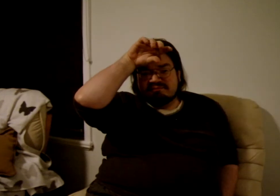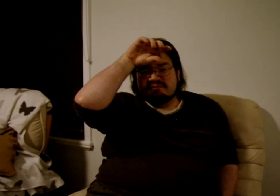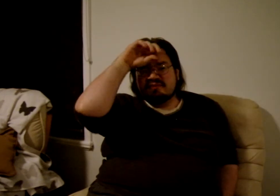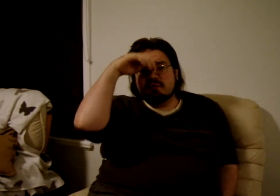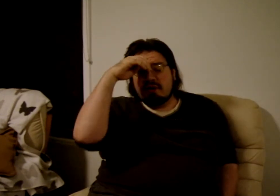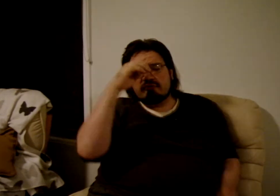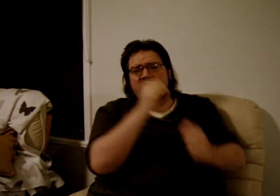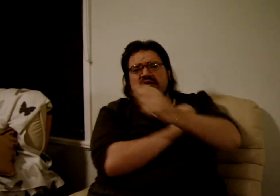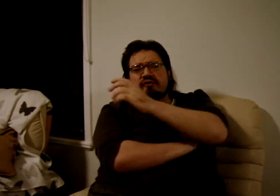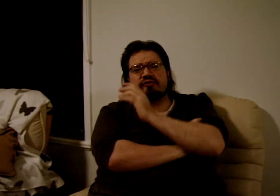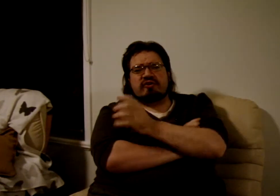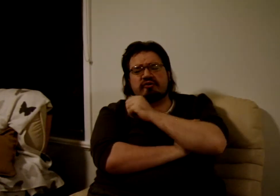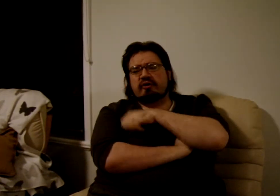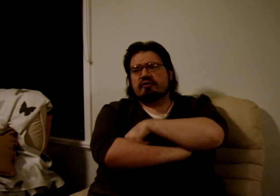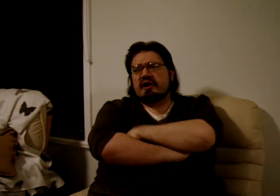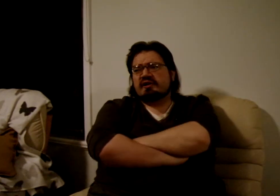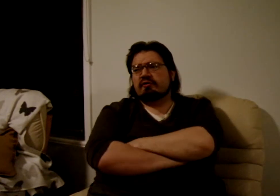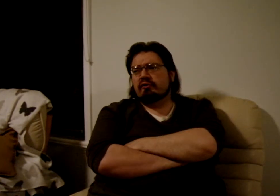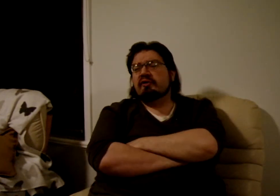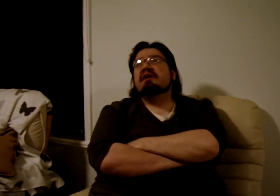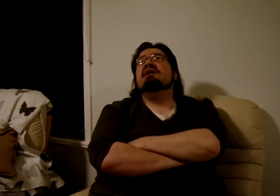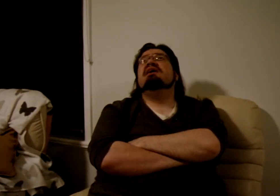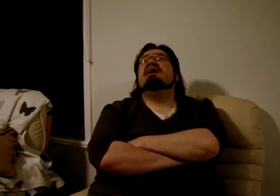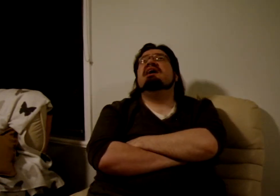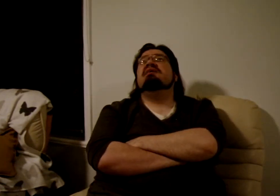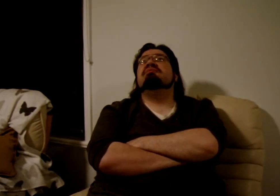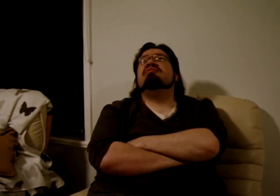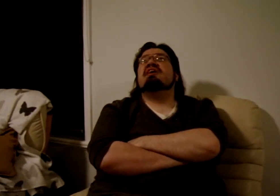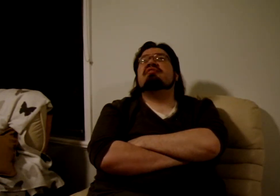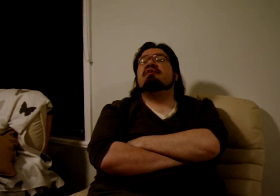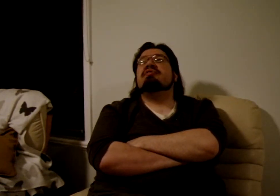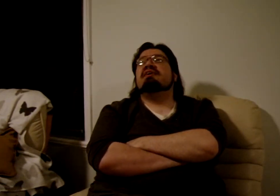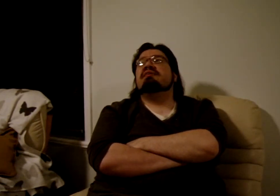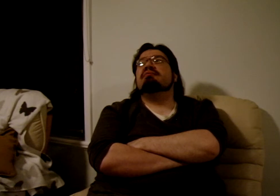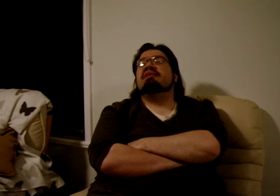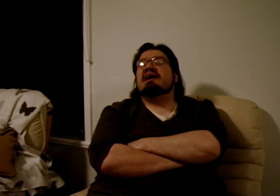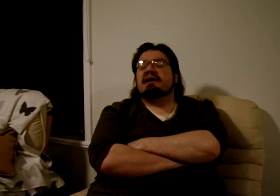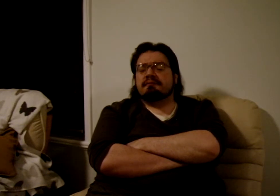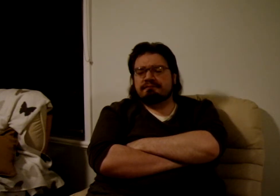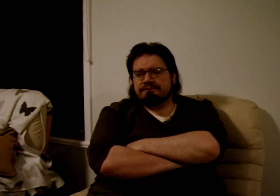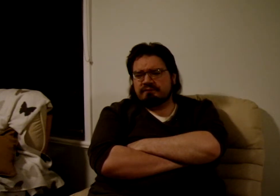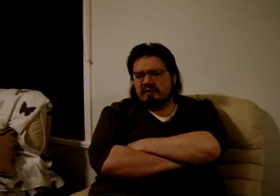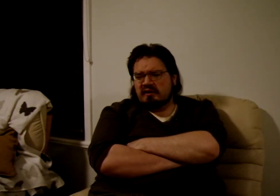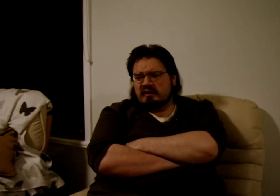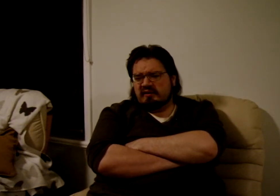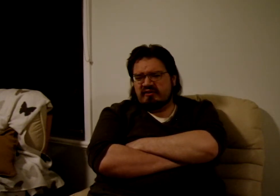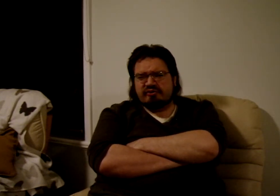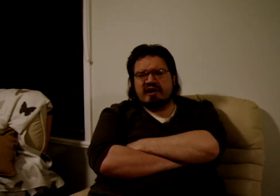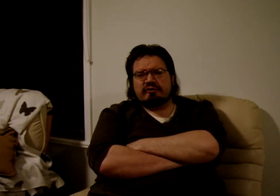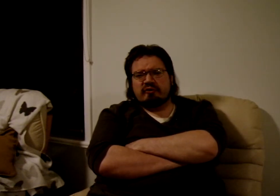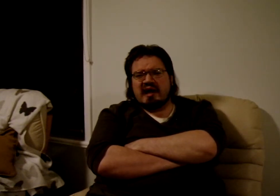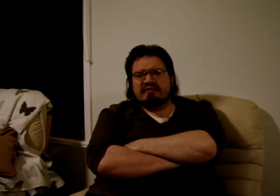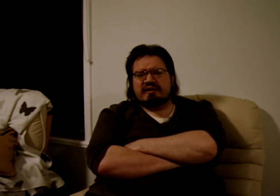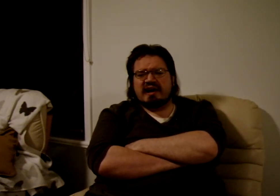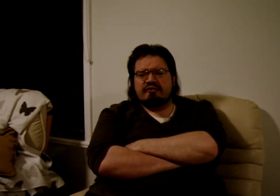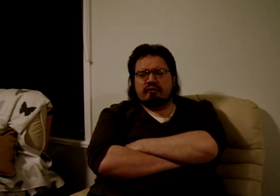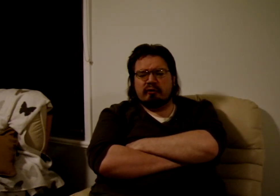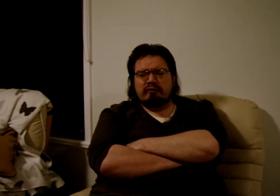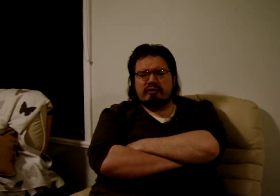quite frankly this is centered on her article Death of the Player. This article advocates all the